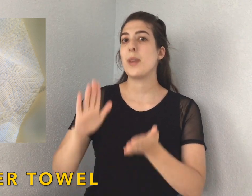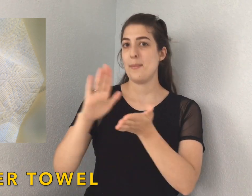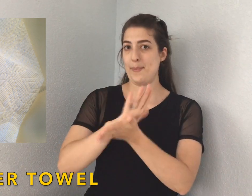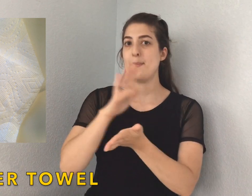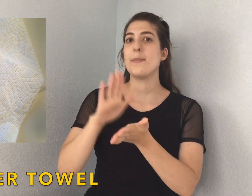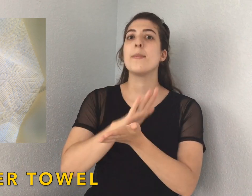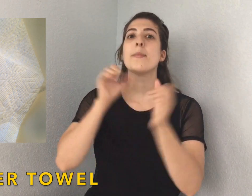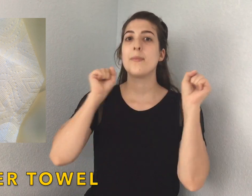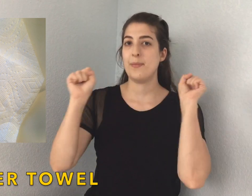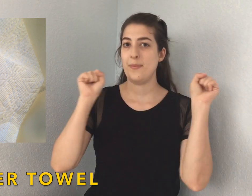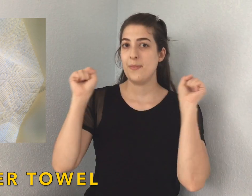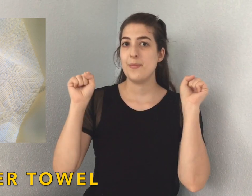Paper towel.